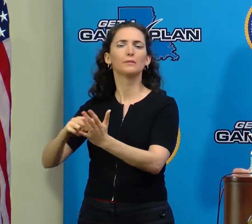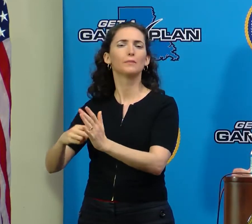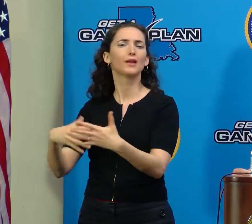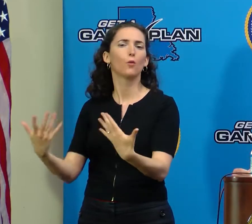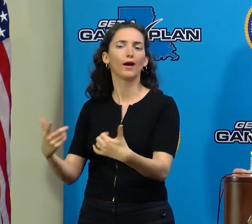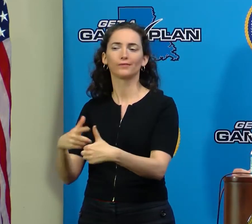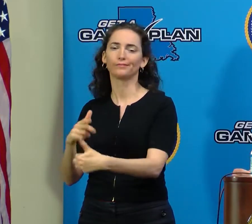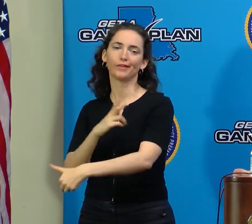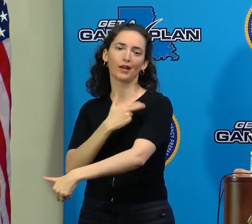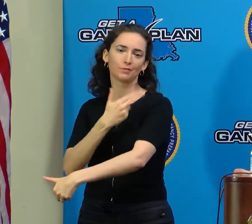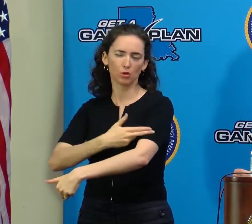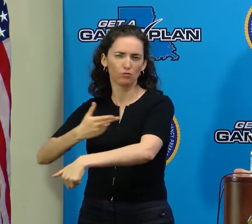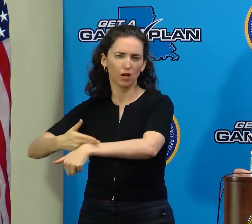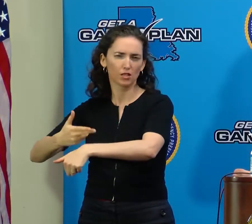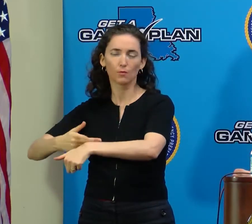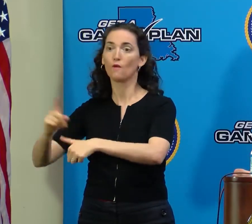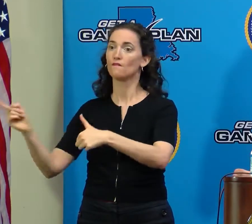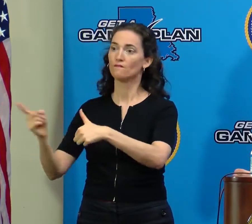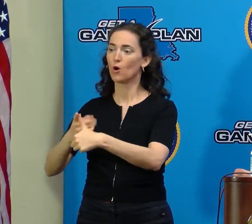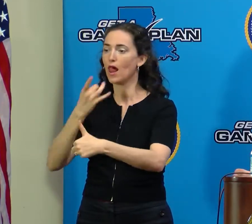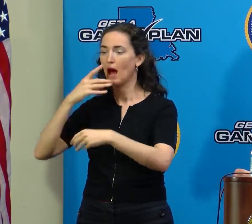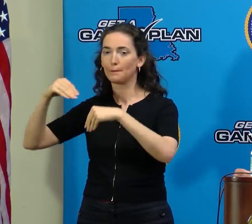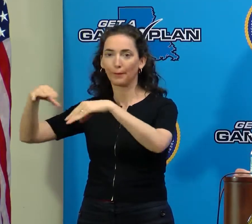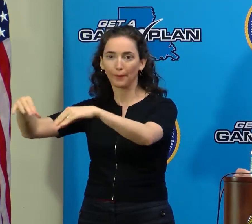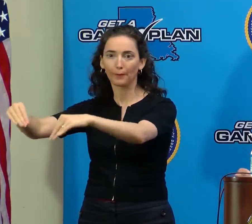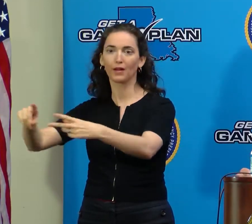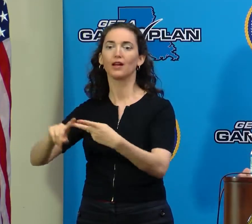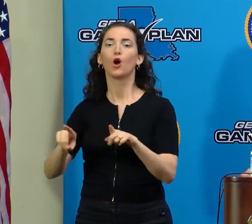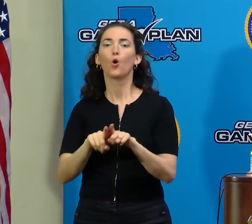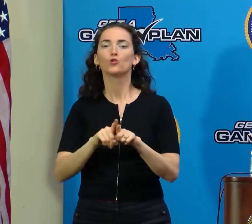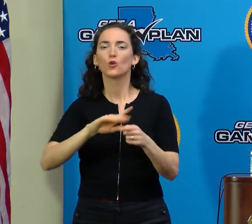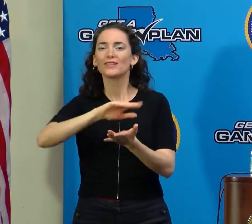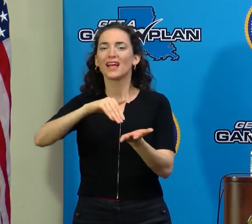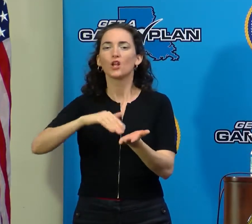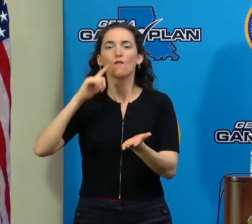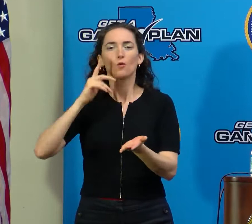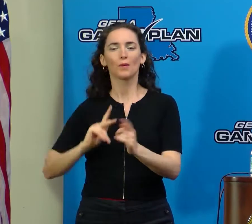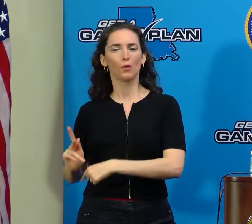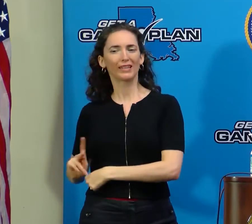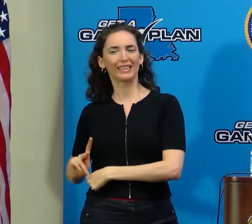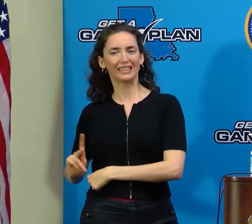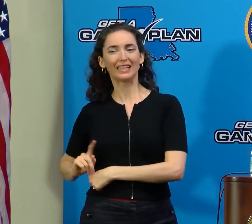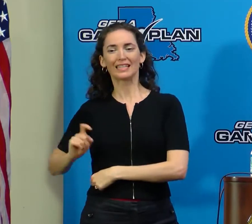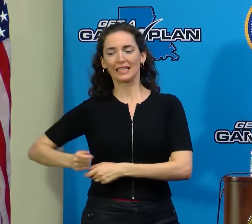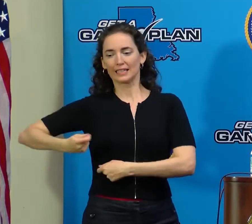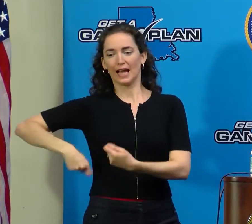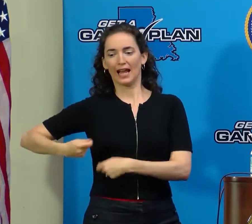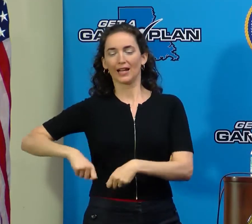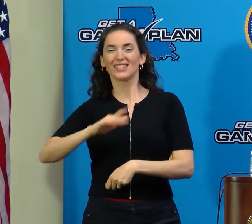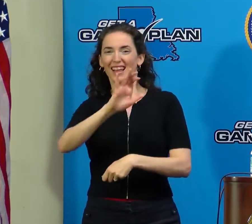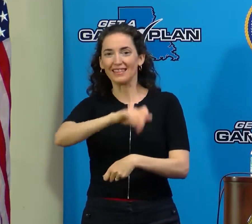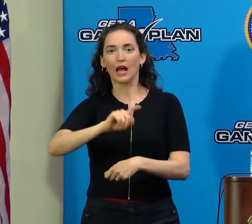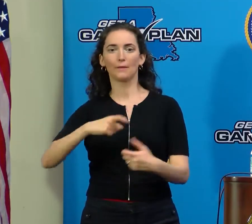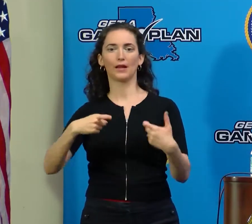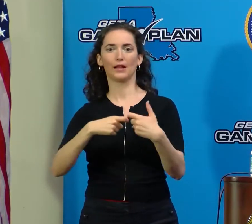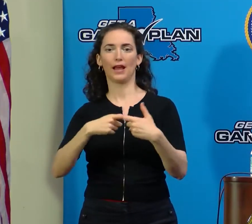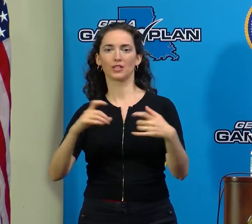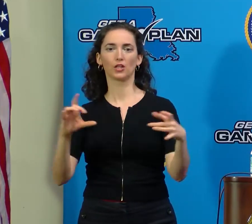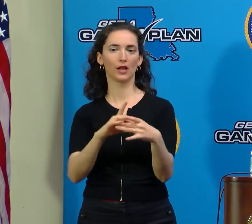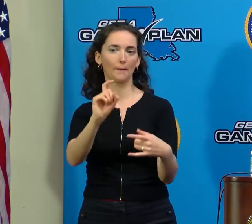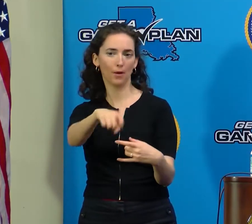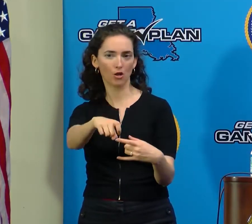things like our hospitals, dialysis centers, and so forth. And while this was an extremely catastrophic